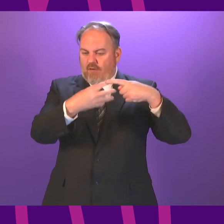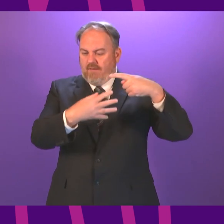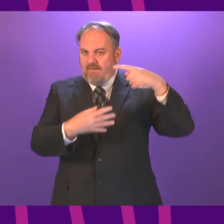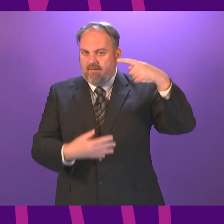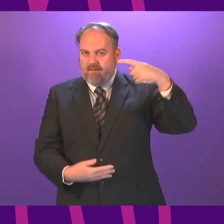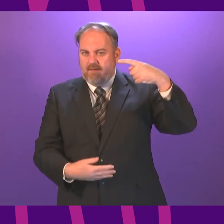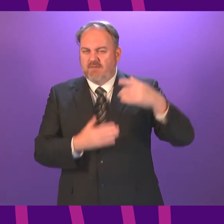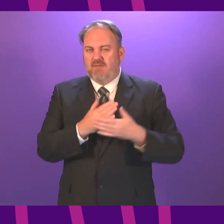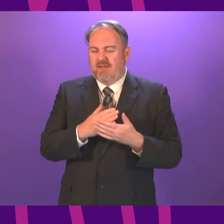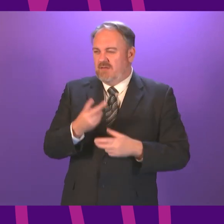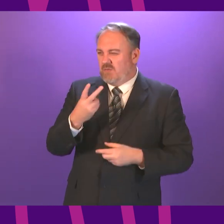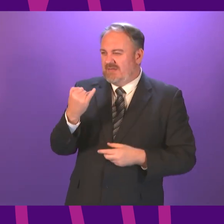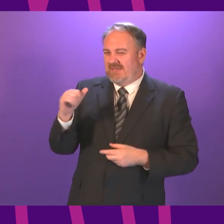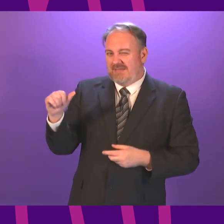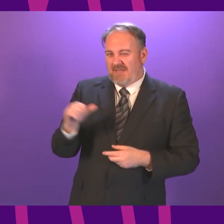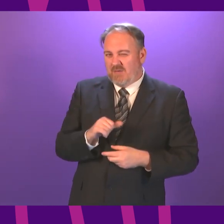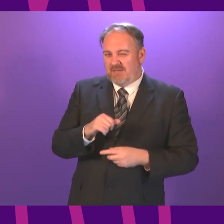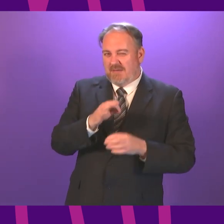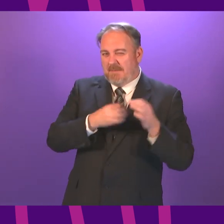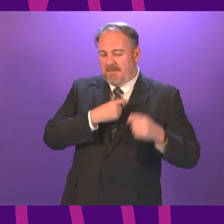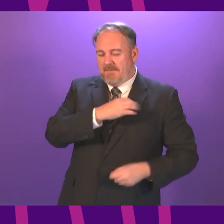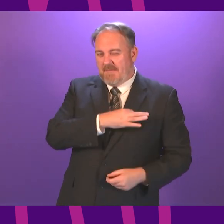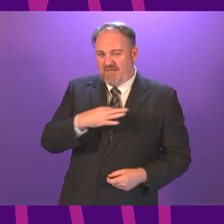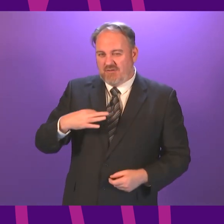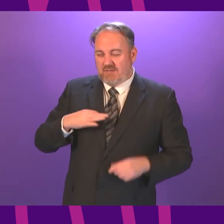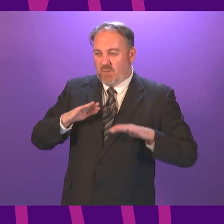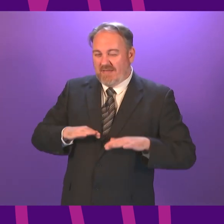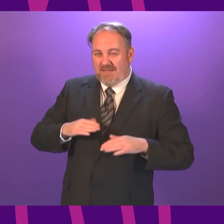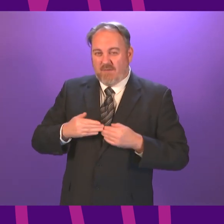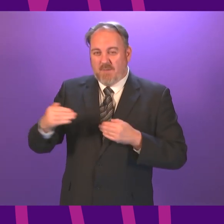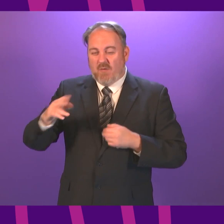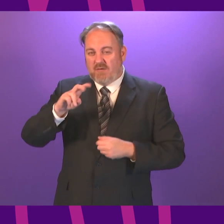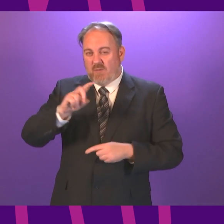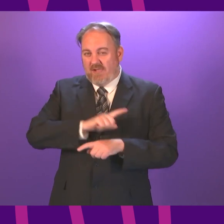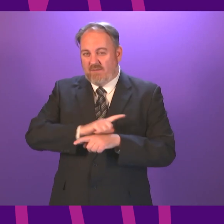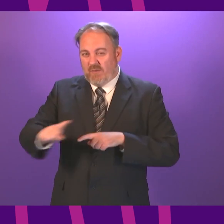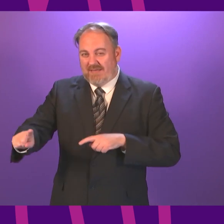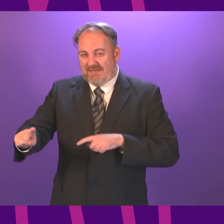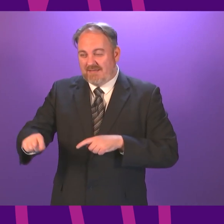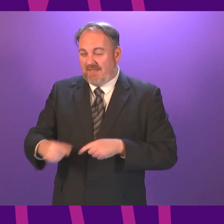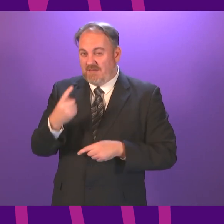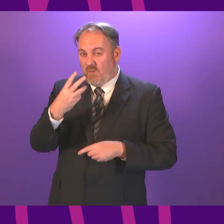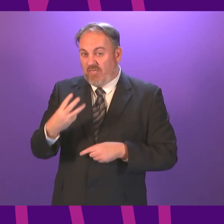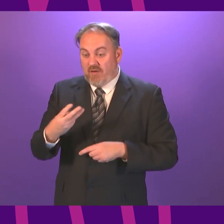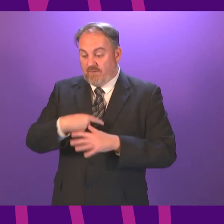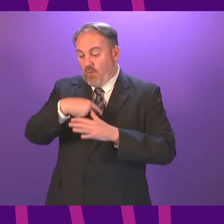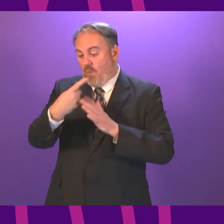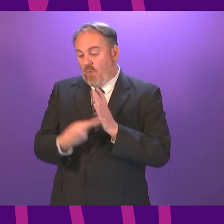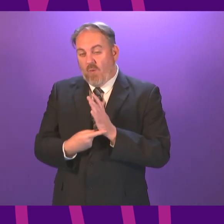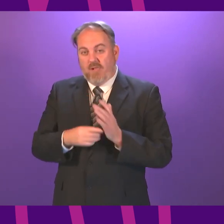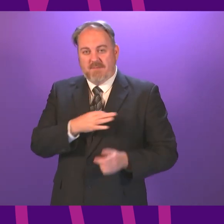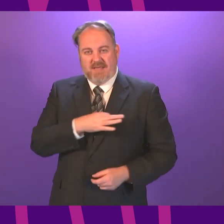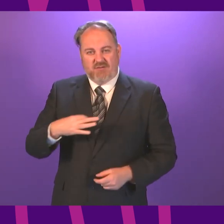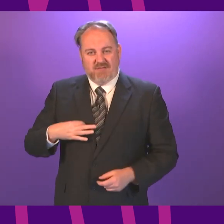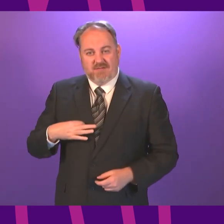26,000 patients were waiting longer than the 12-week treatment time guarantee that's a third of all patients and a further